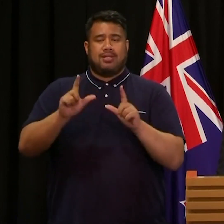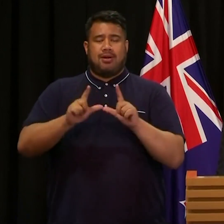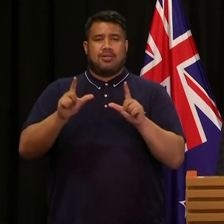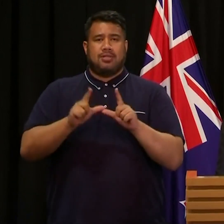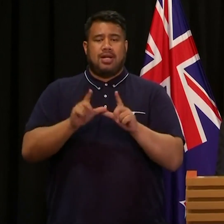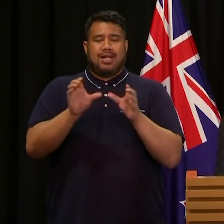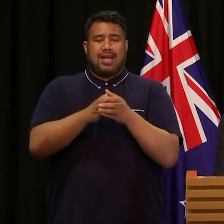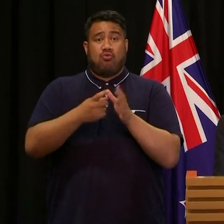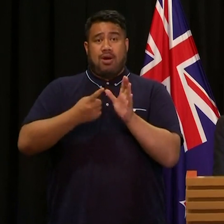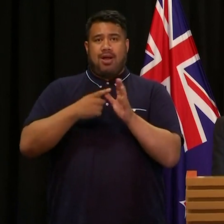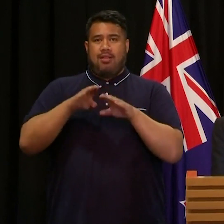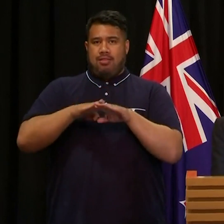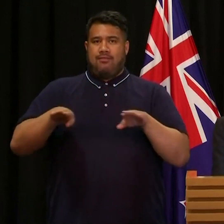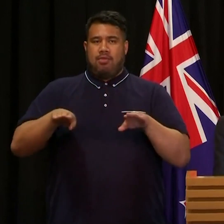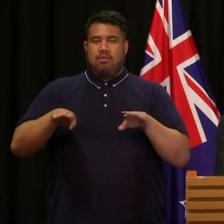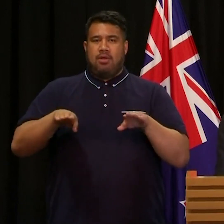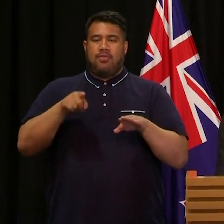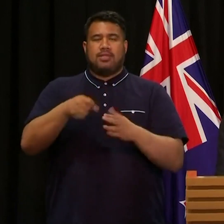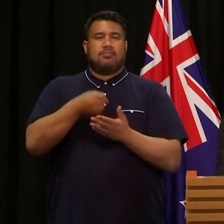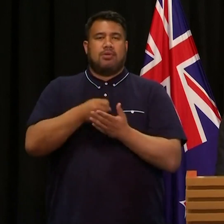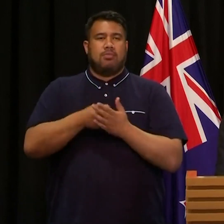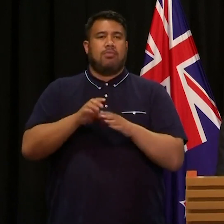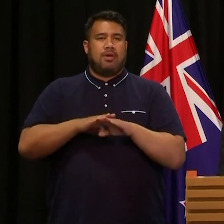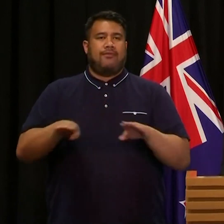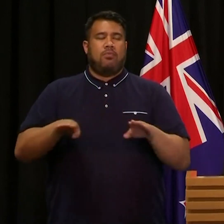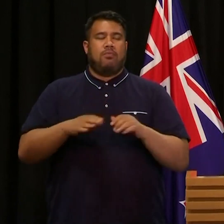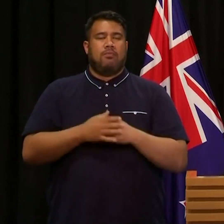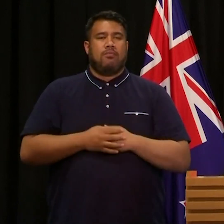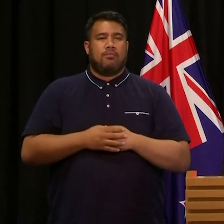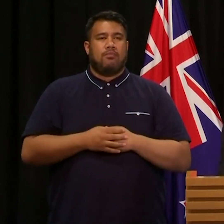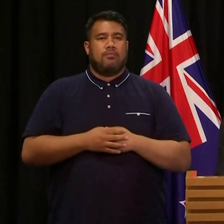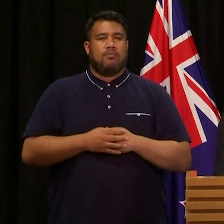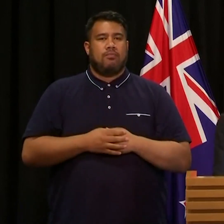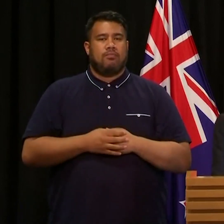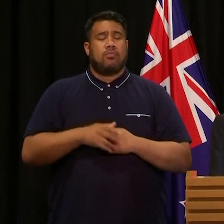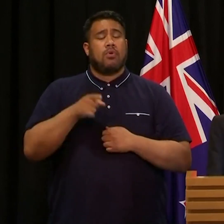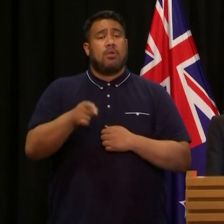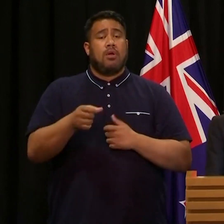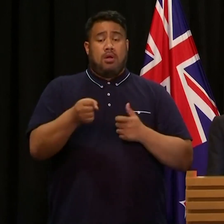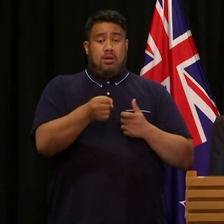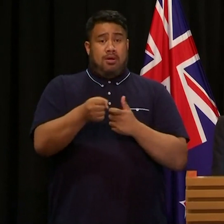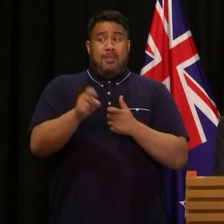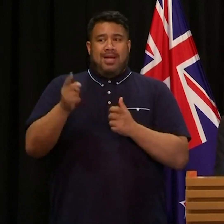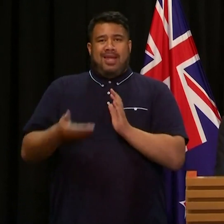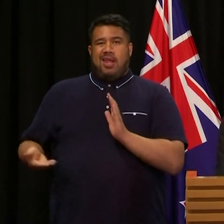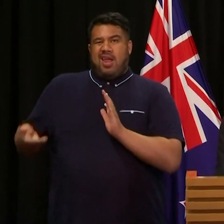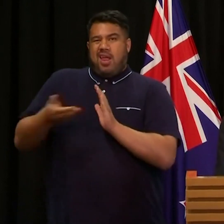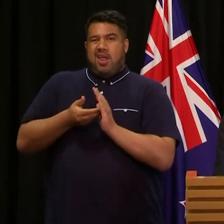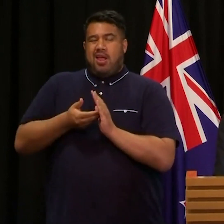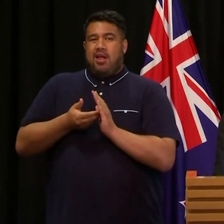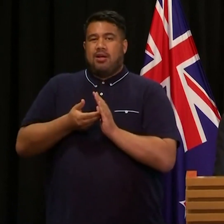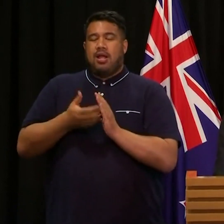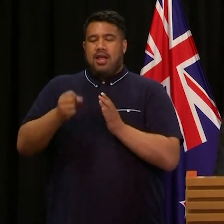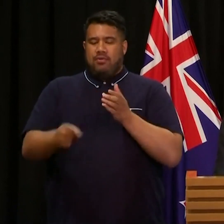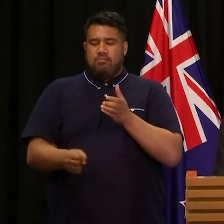licence held by gun owners in New Zealand. The capacity of these assault rifles was then enhanced using